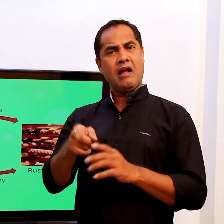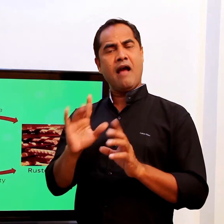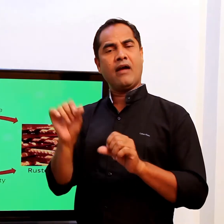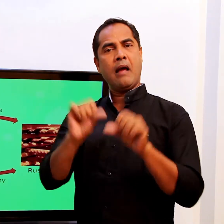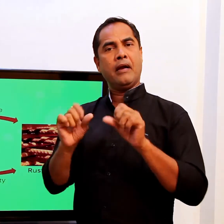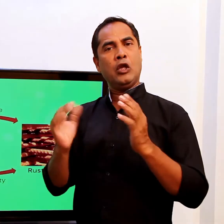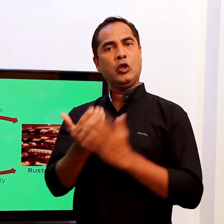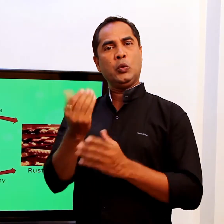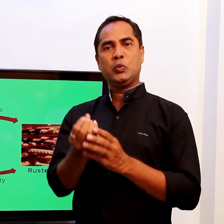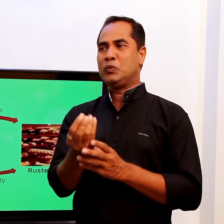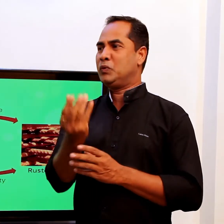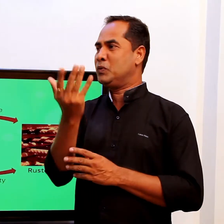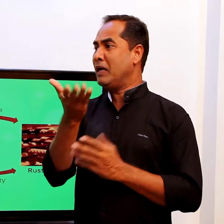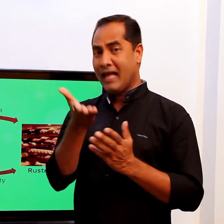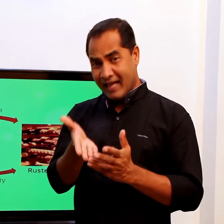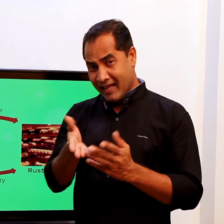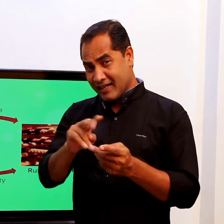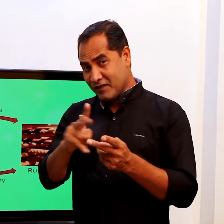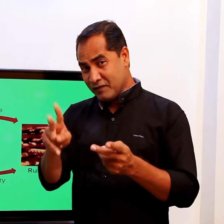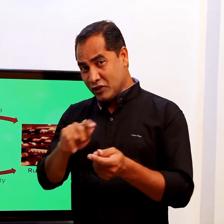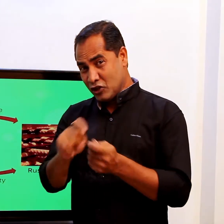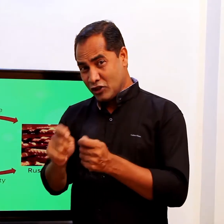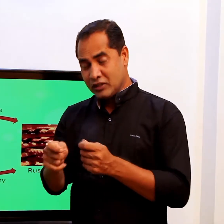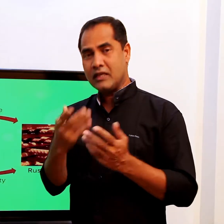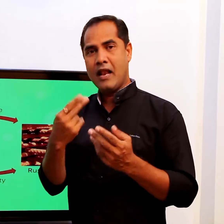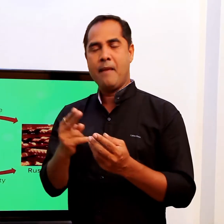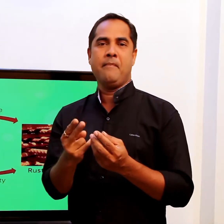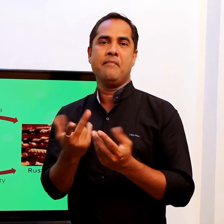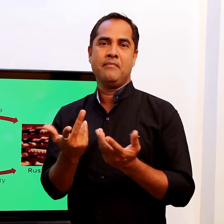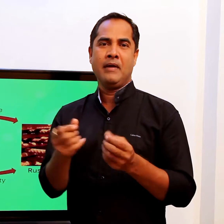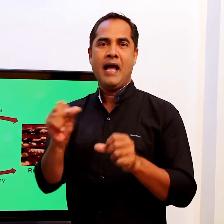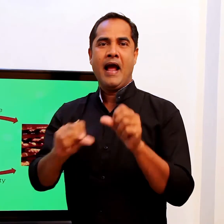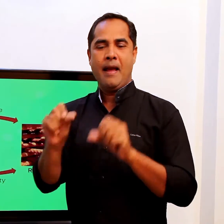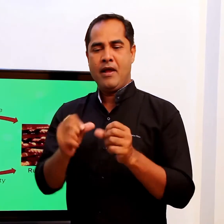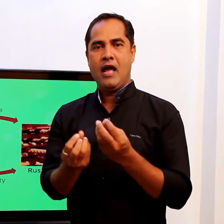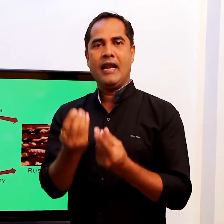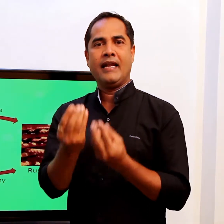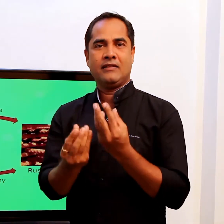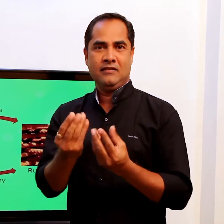In that reaction, a new gas called carbon dioxide comes out.